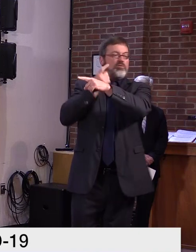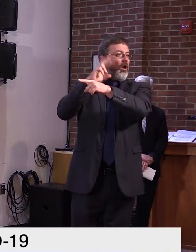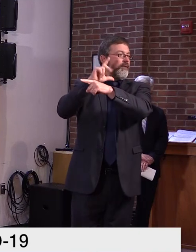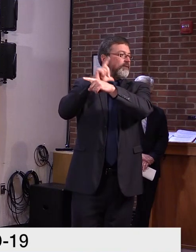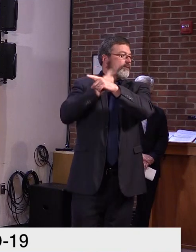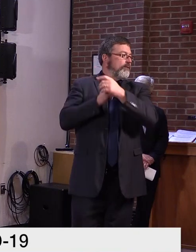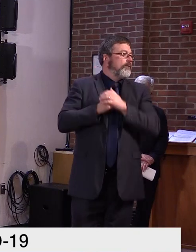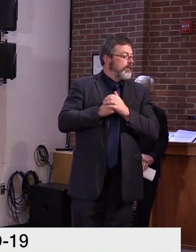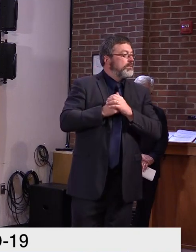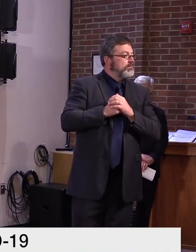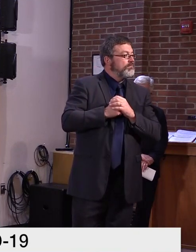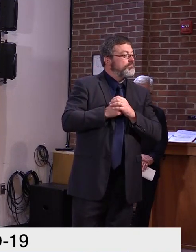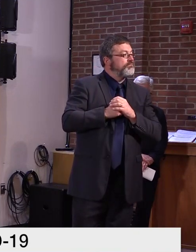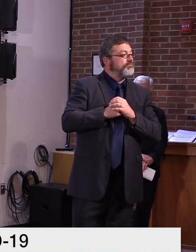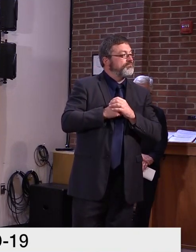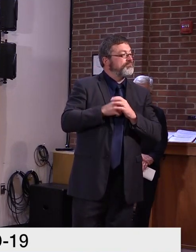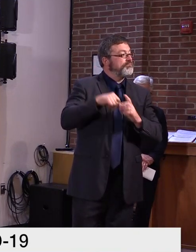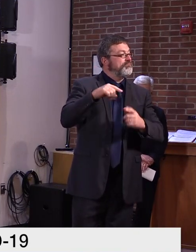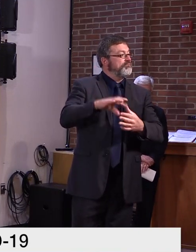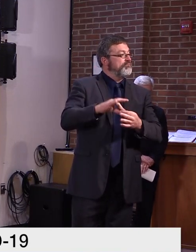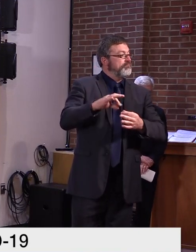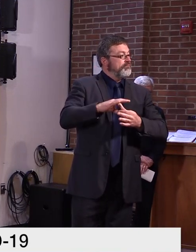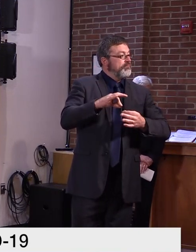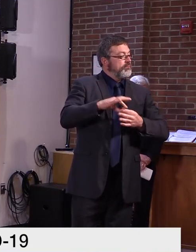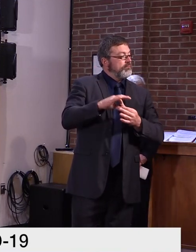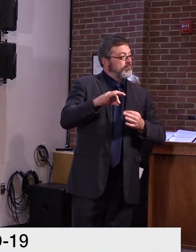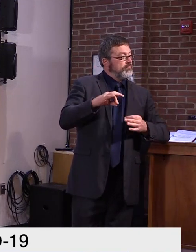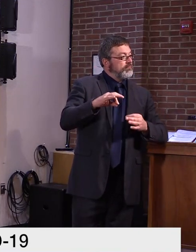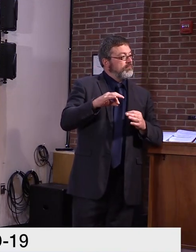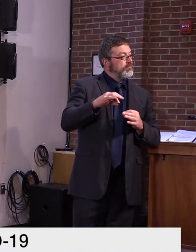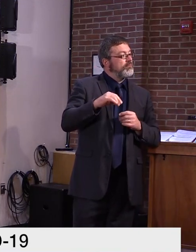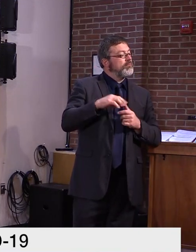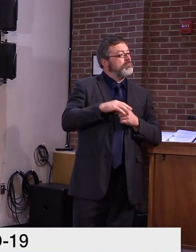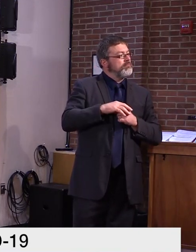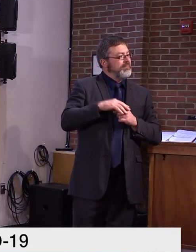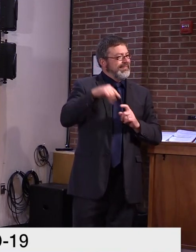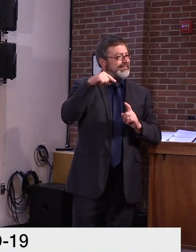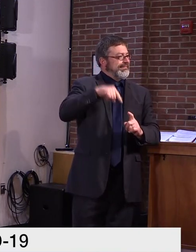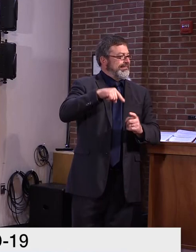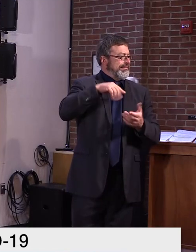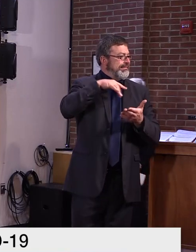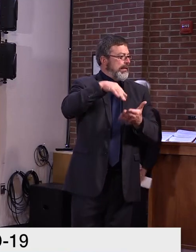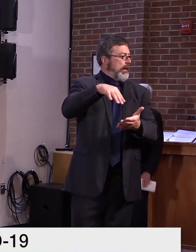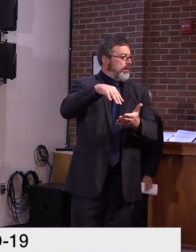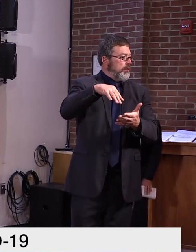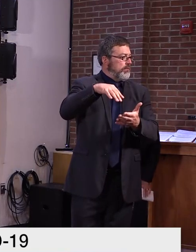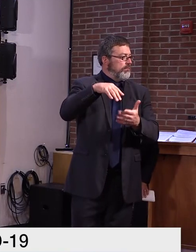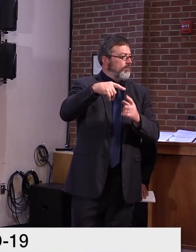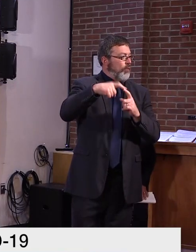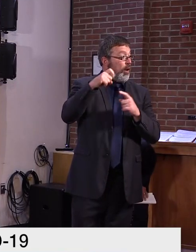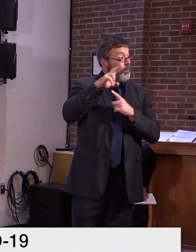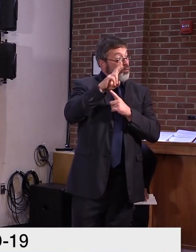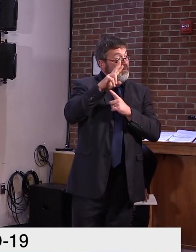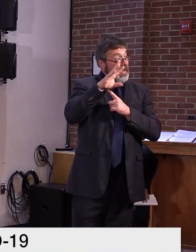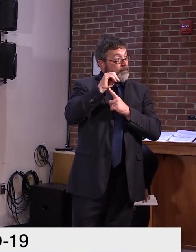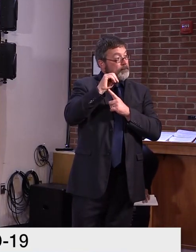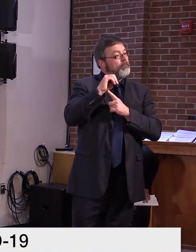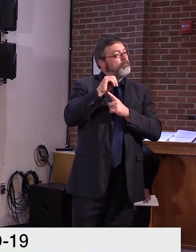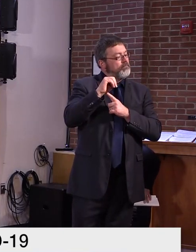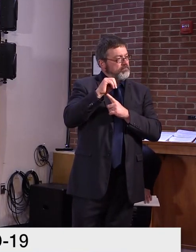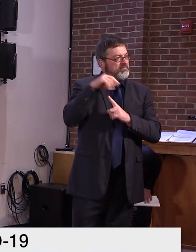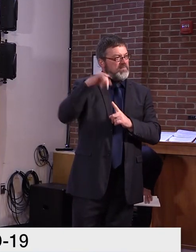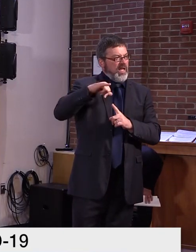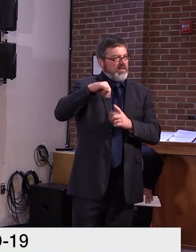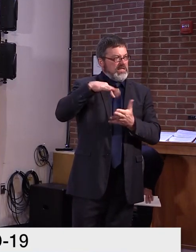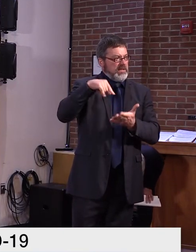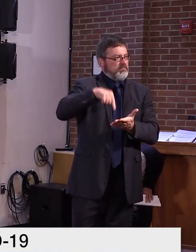UVM study out this week, um, that suggests, uh, among other things, that the number of confirmed cases in Chipman County may be only